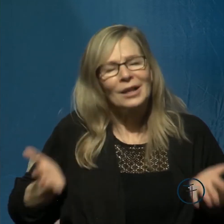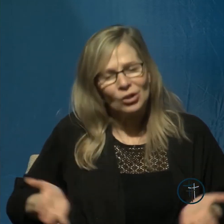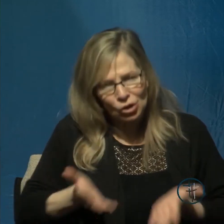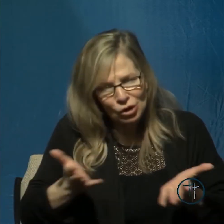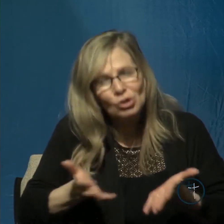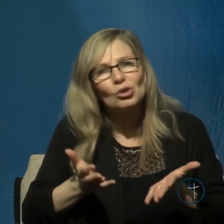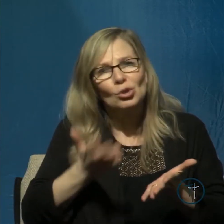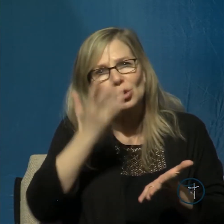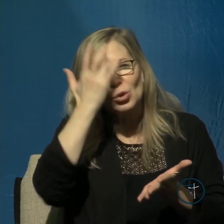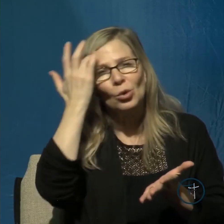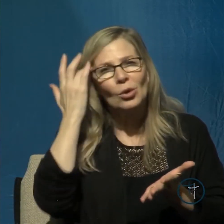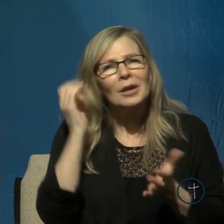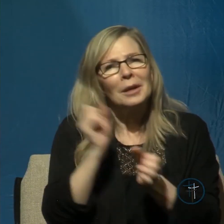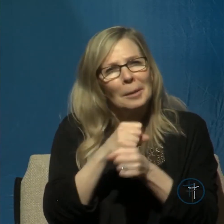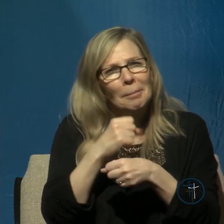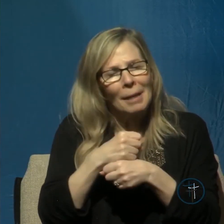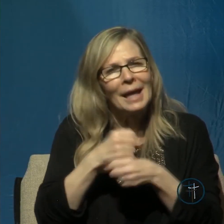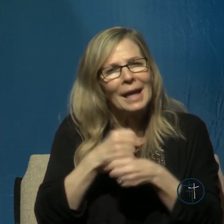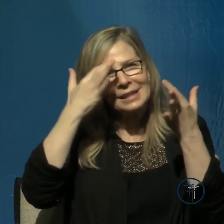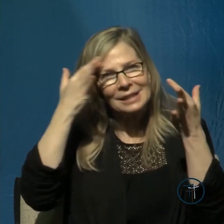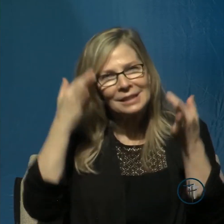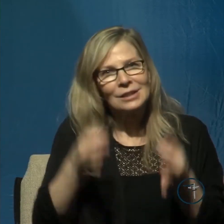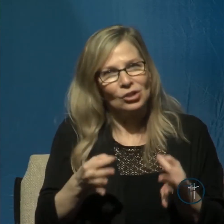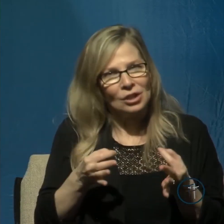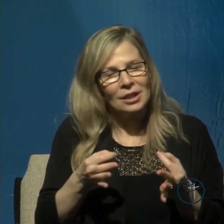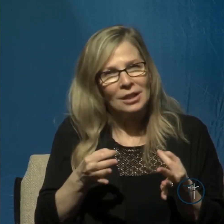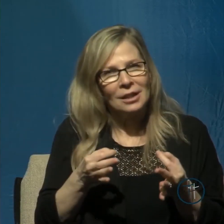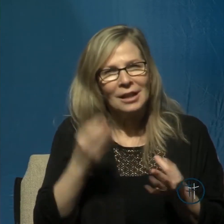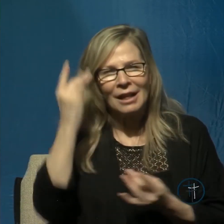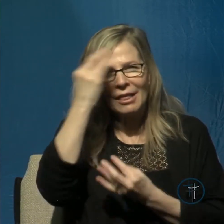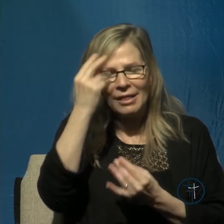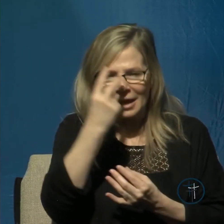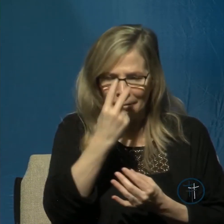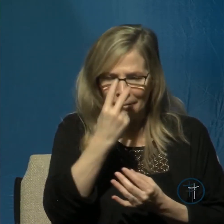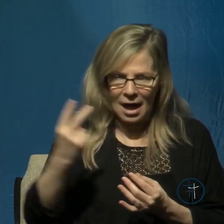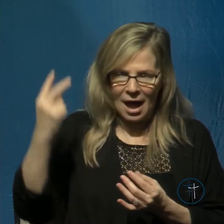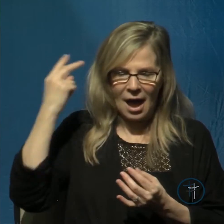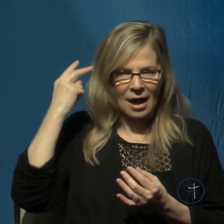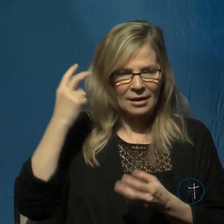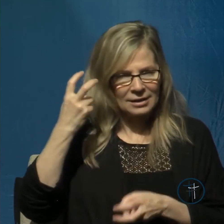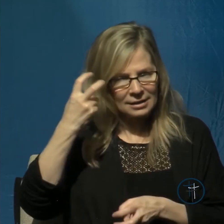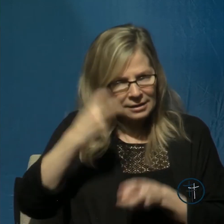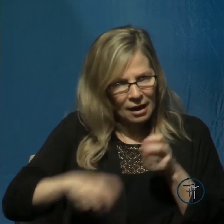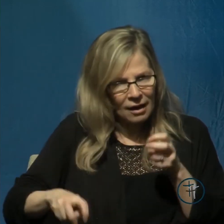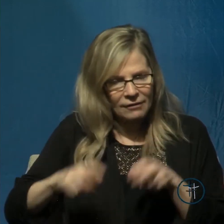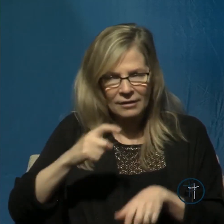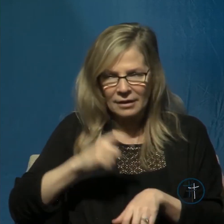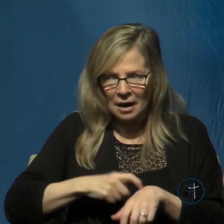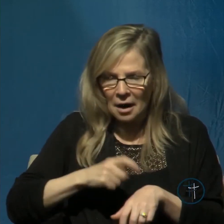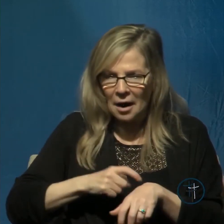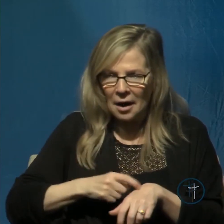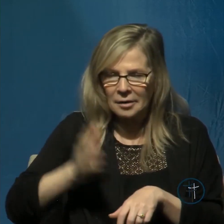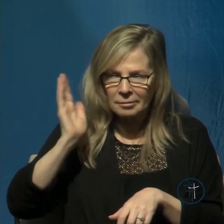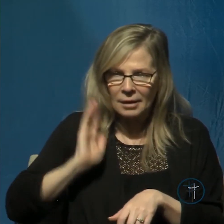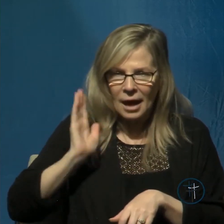a conscious effort to think back to some very rough days or day in your life